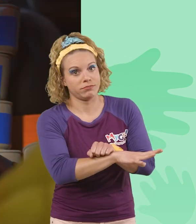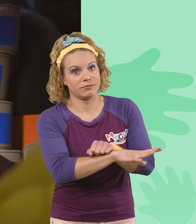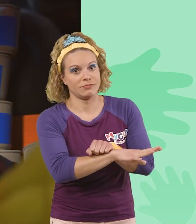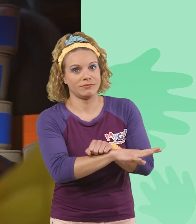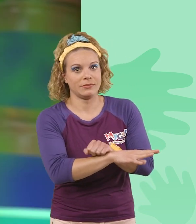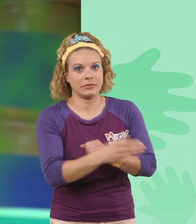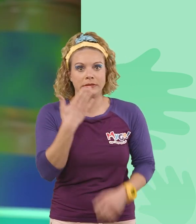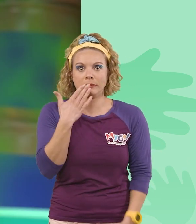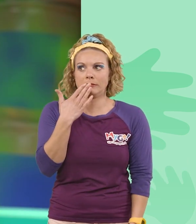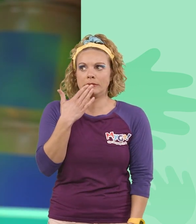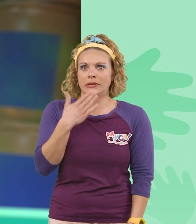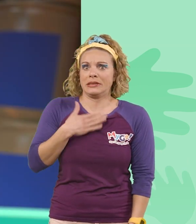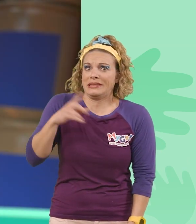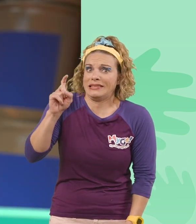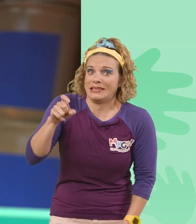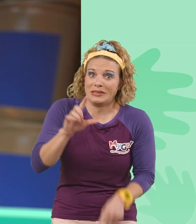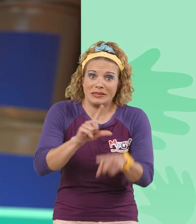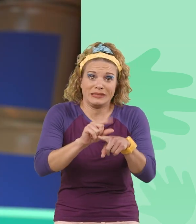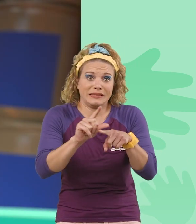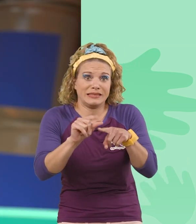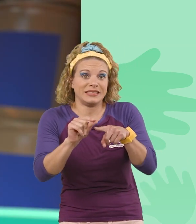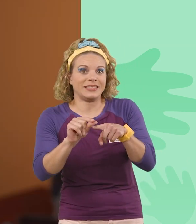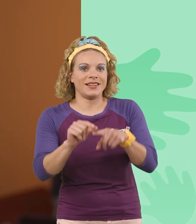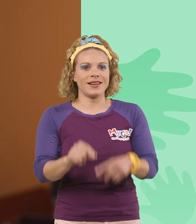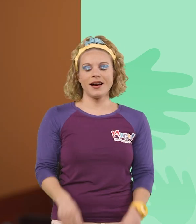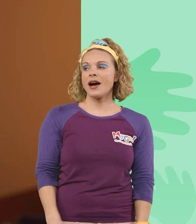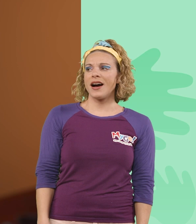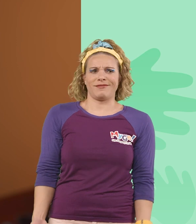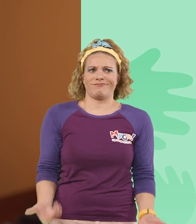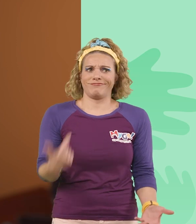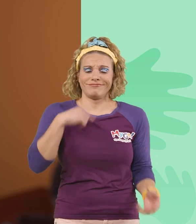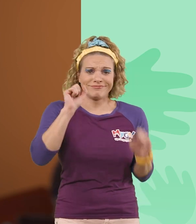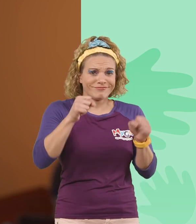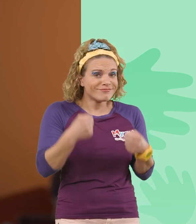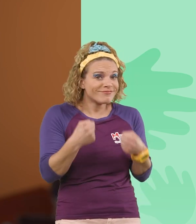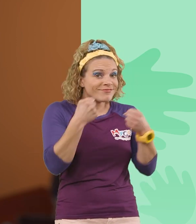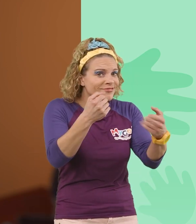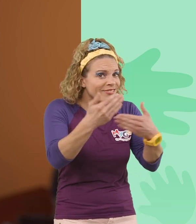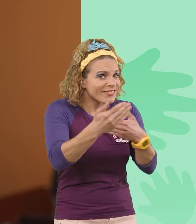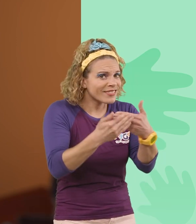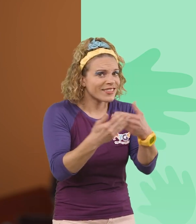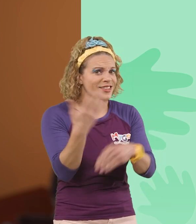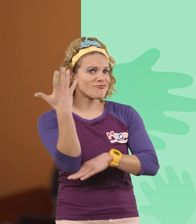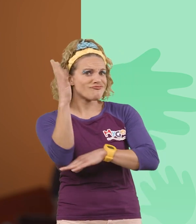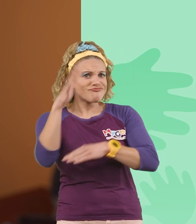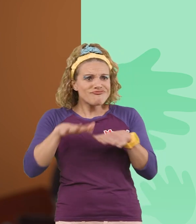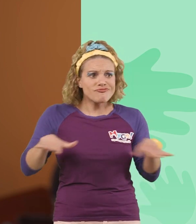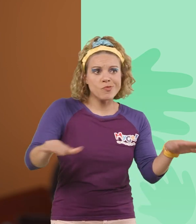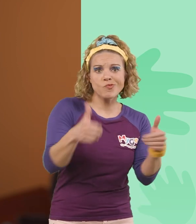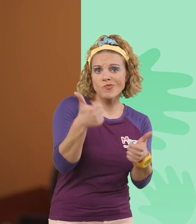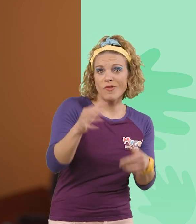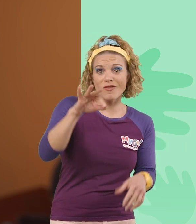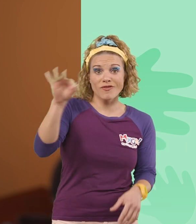Oops! Sorry! Must have been the beans! I could give you a ride to the nearest garden or fly restaurant!